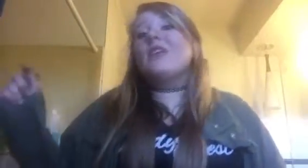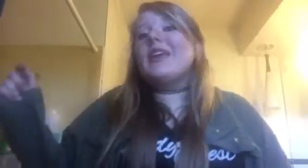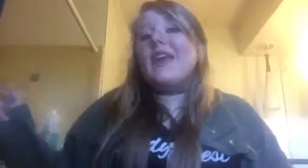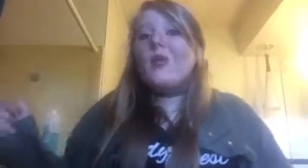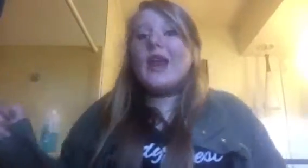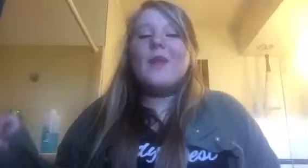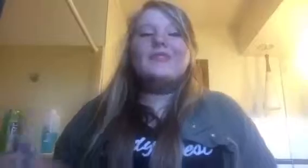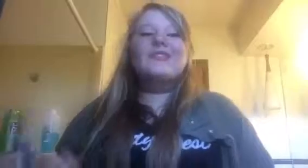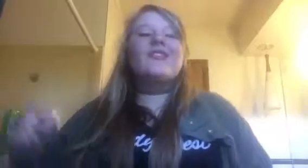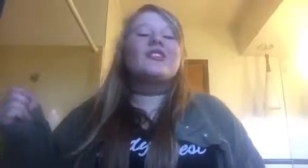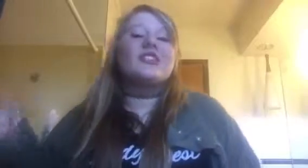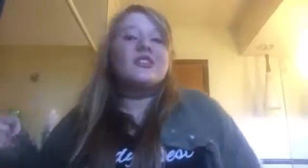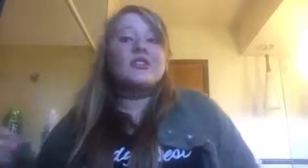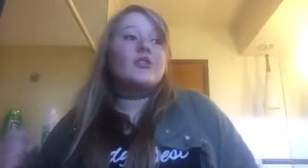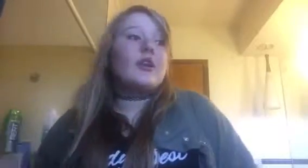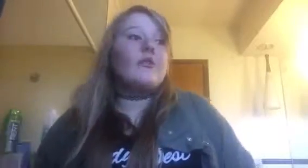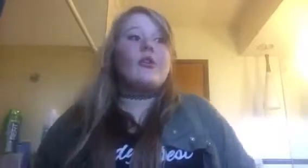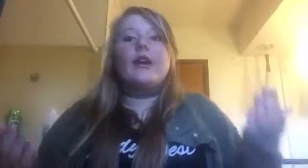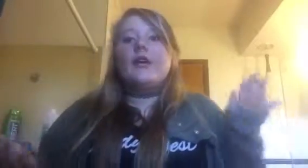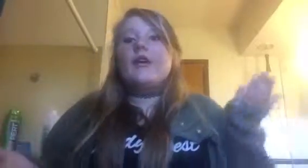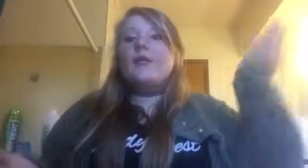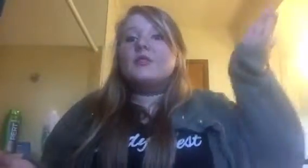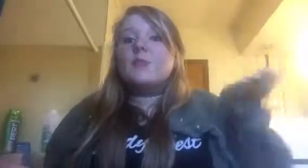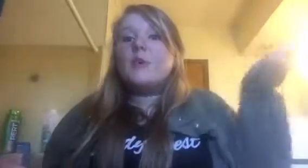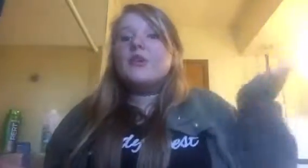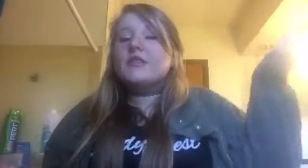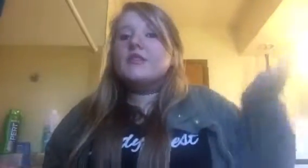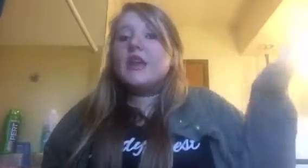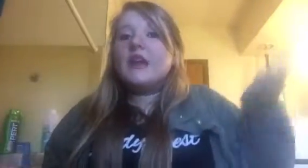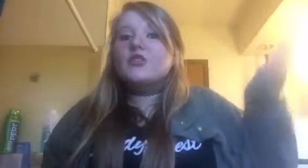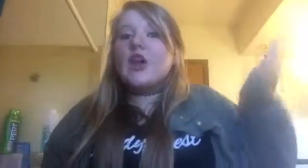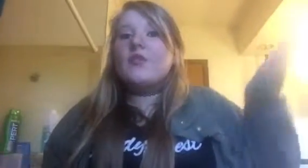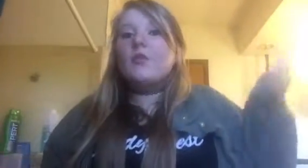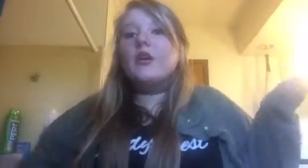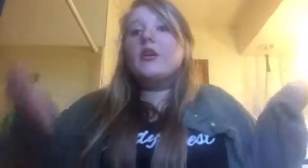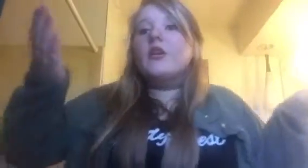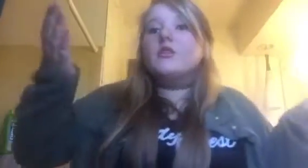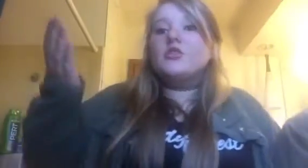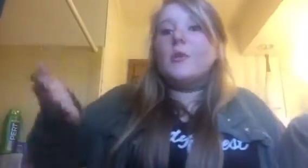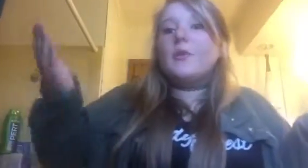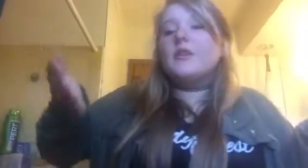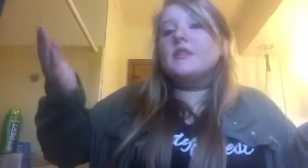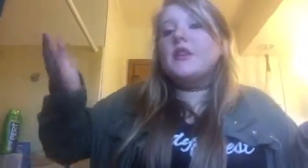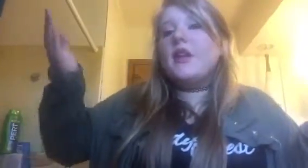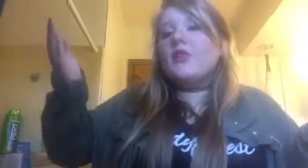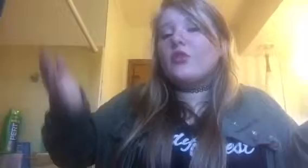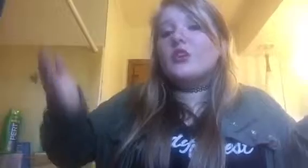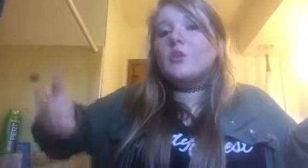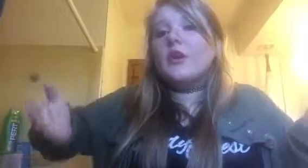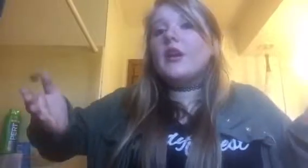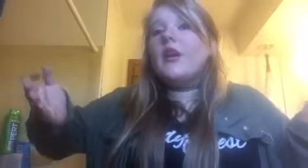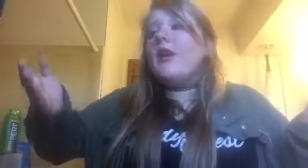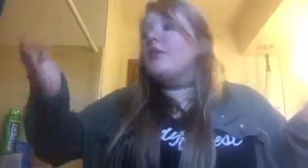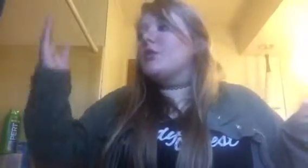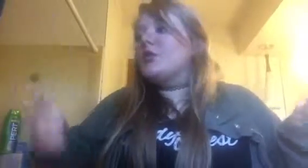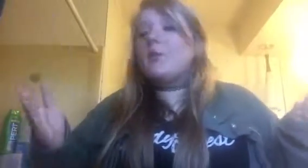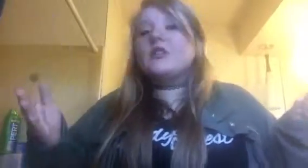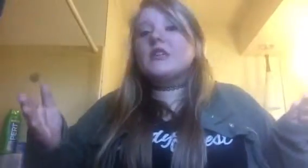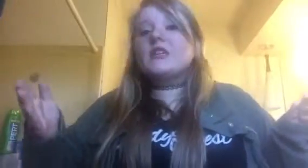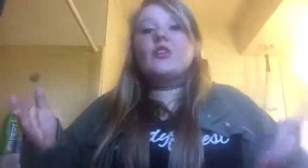really care what happens as long as she gets a good grade for it. Smart person, extra heavy work, stupid person, grunge work, stupid person gets good